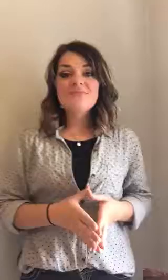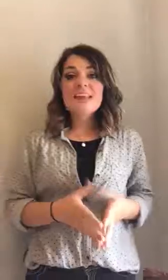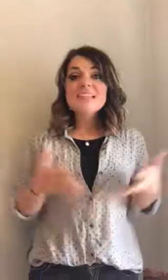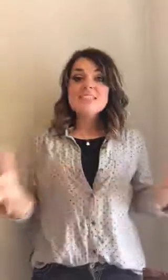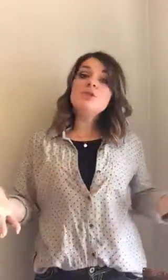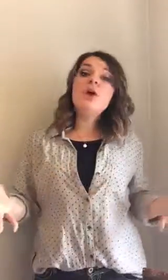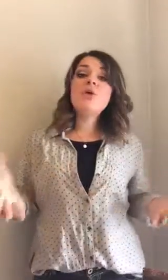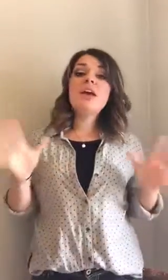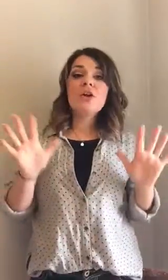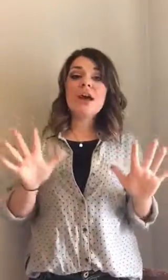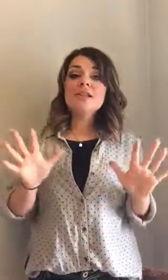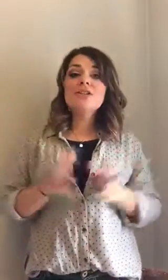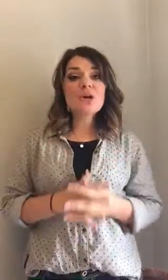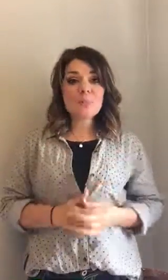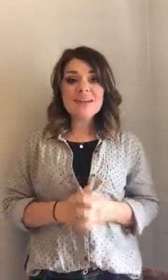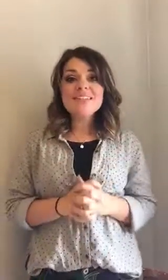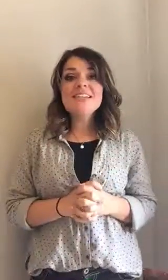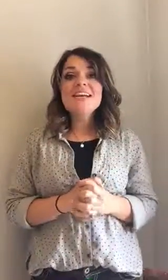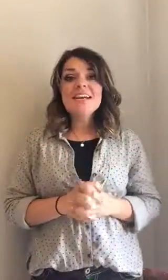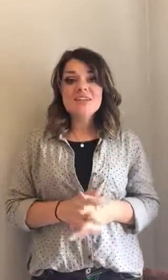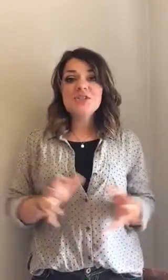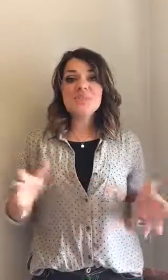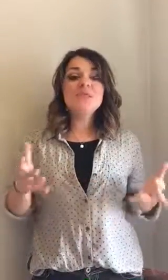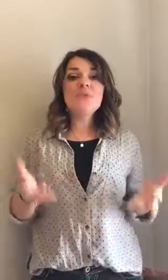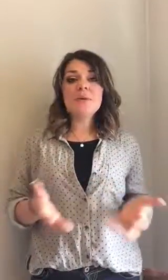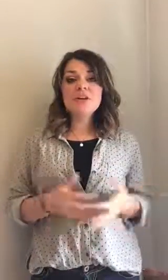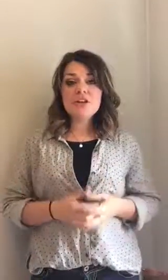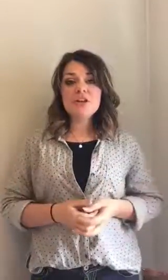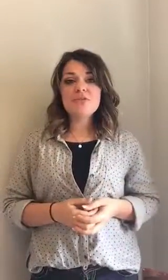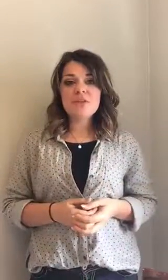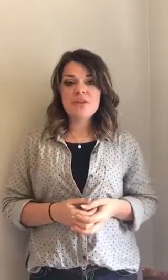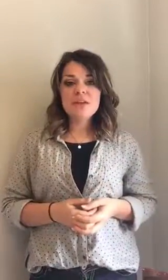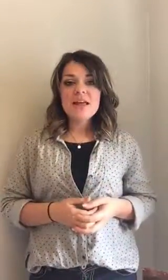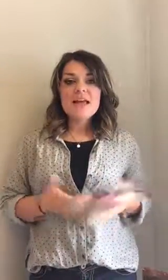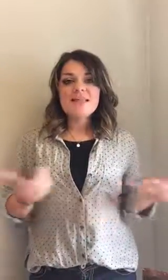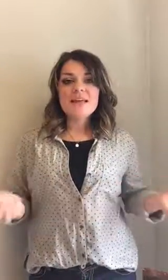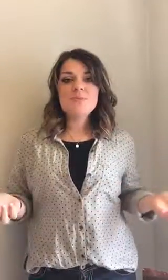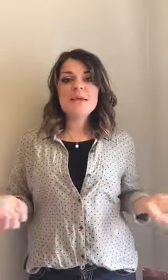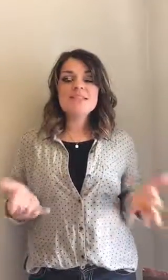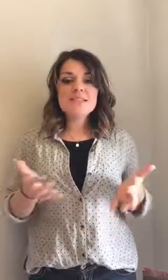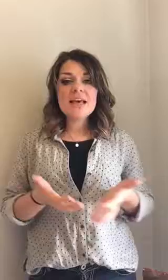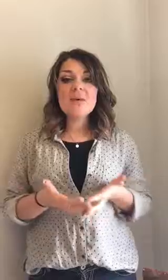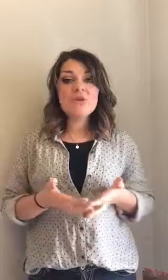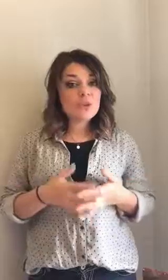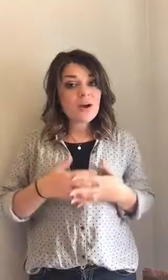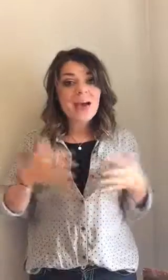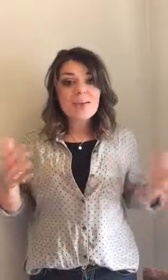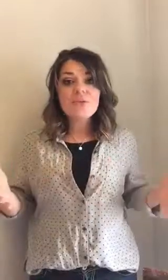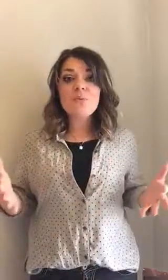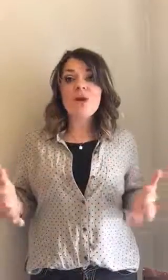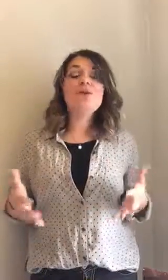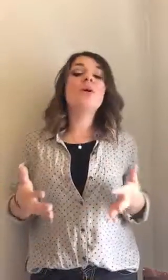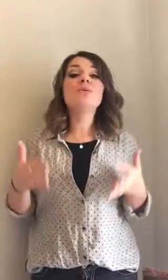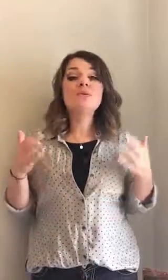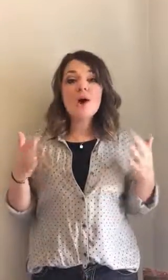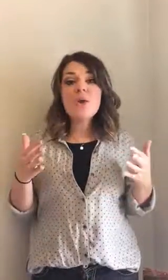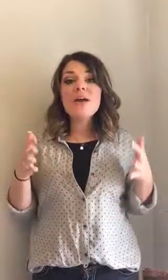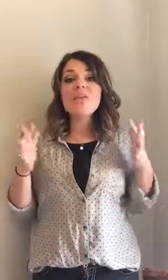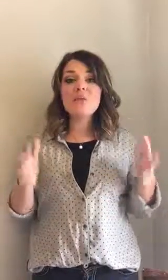Did you know that your hands are your best instruments for measuring your food? That's because they come with you everywhere you go. So if you